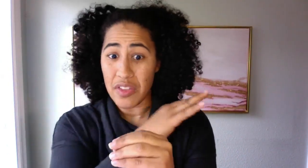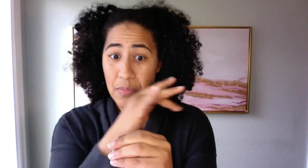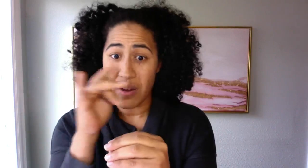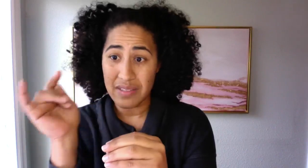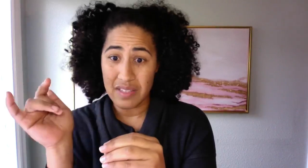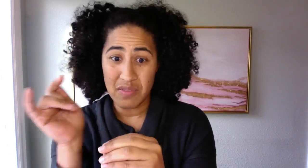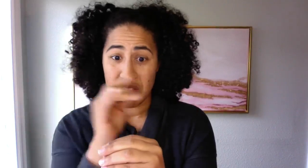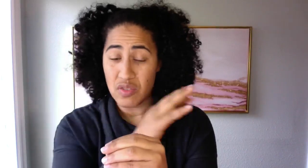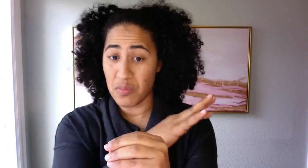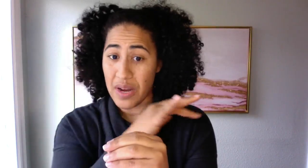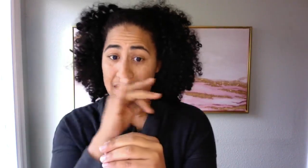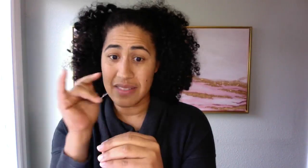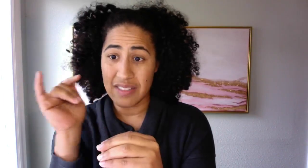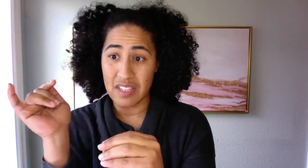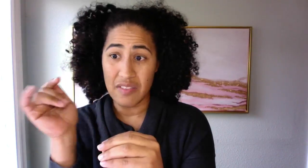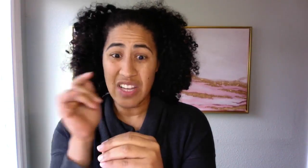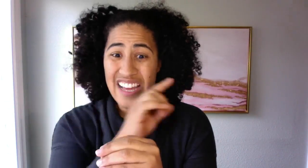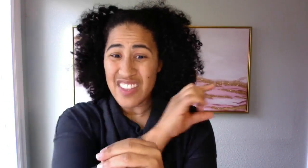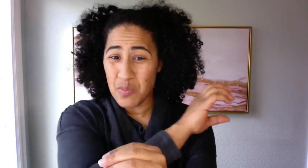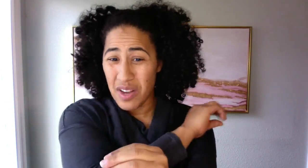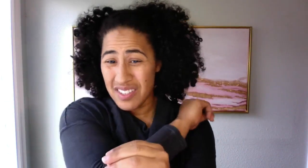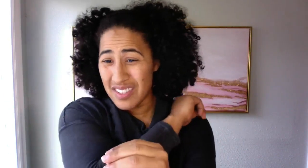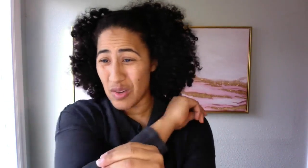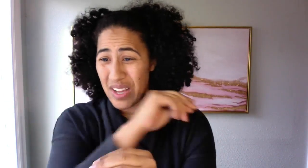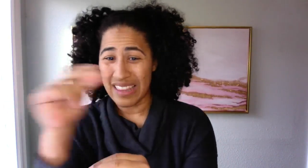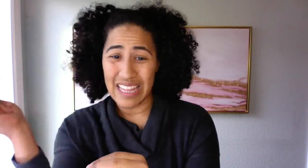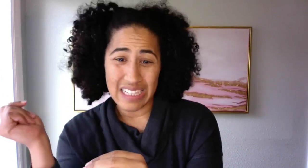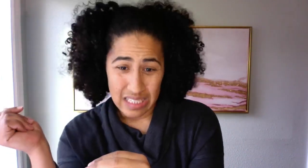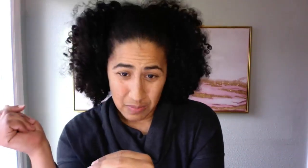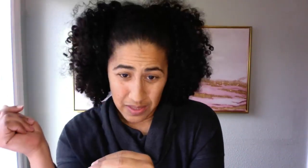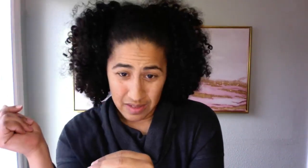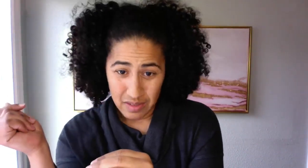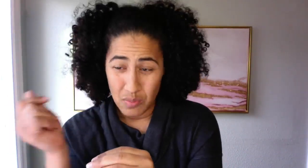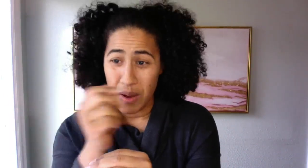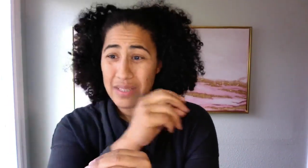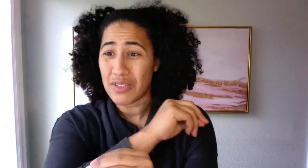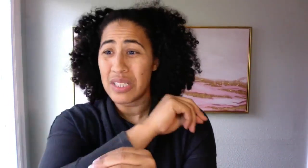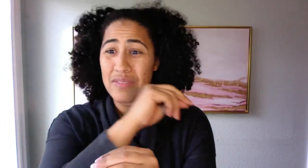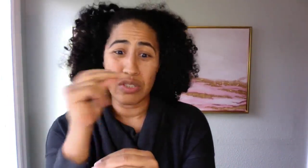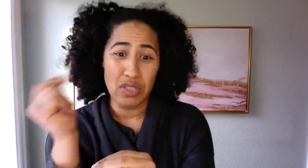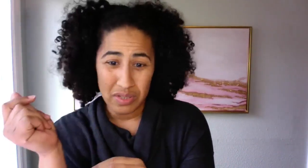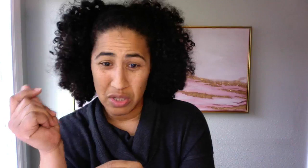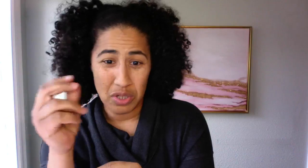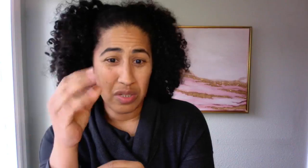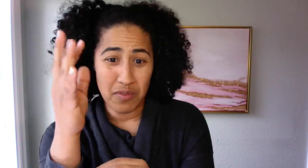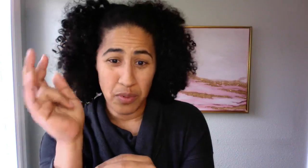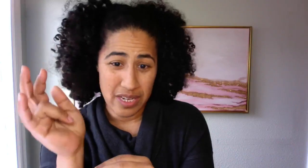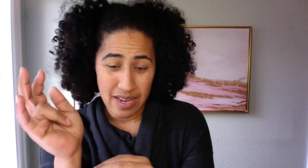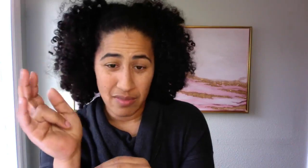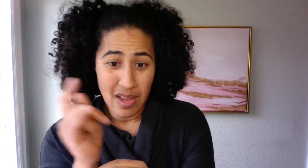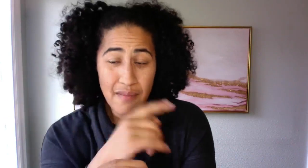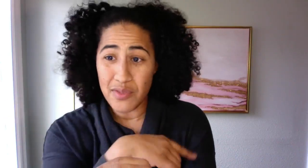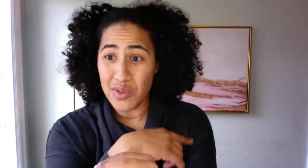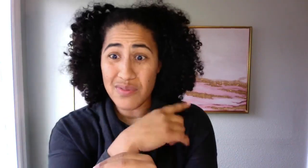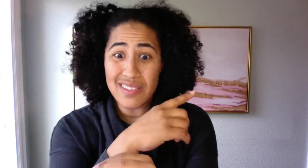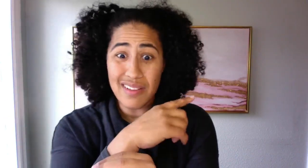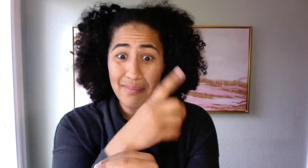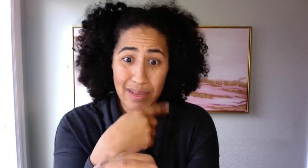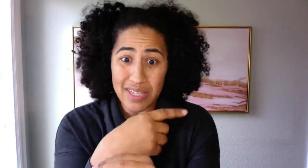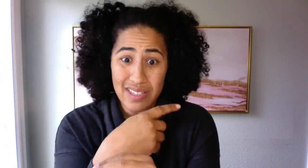process of this and you've practiced this enough, this process is going lightning speed. You probably don't even notice that you couldn't even break it down. For those of us like myself